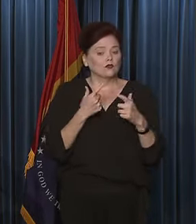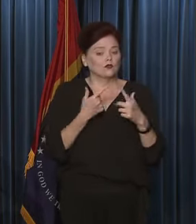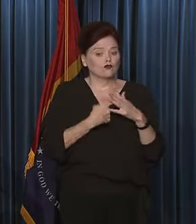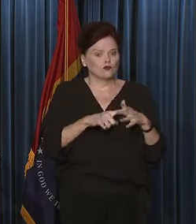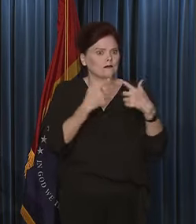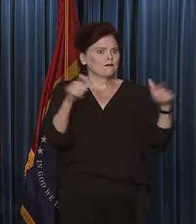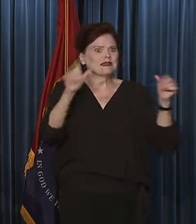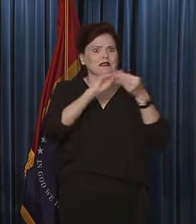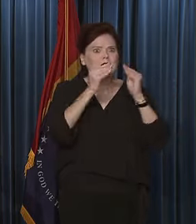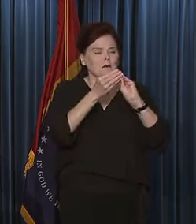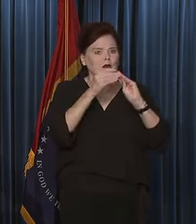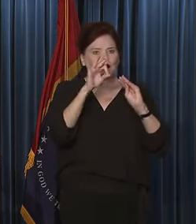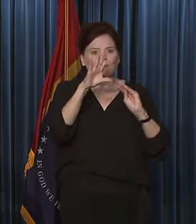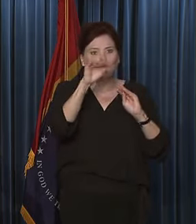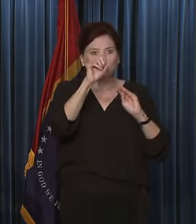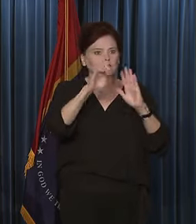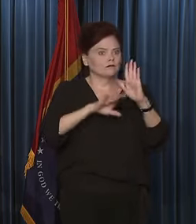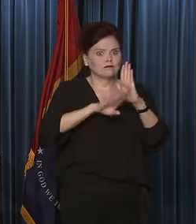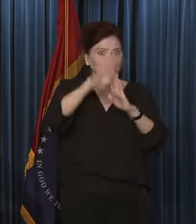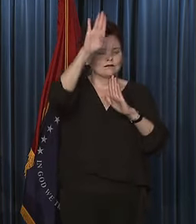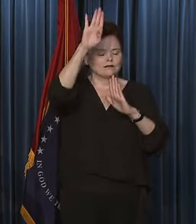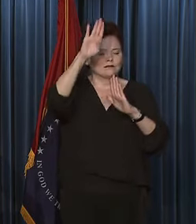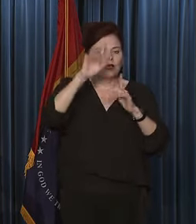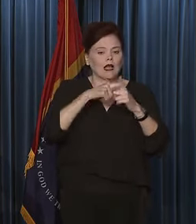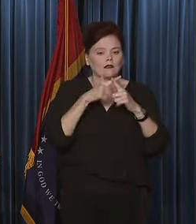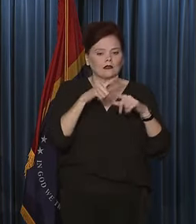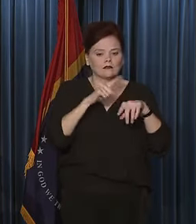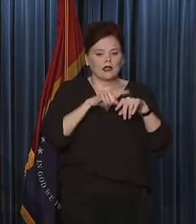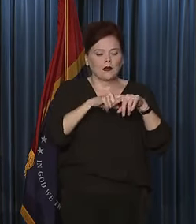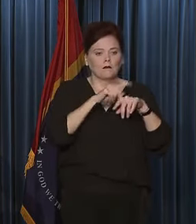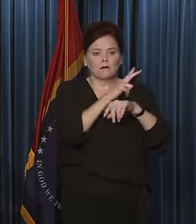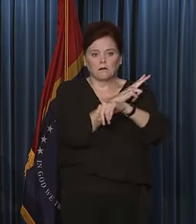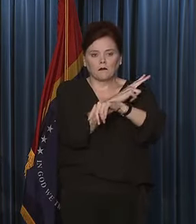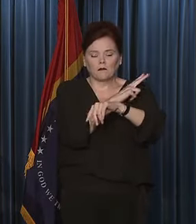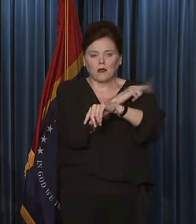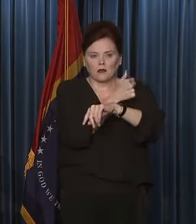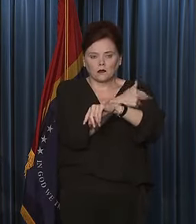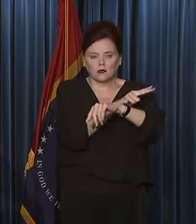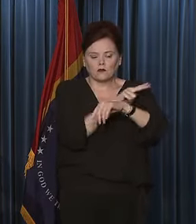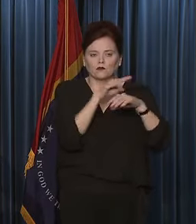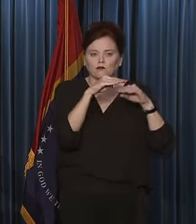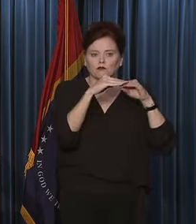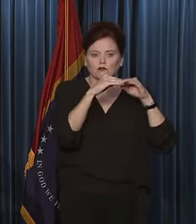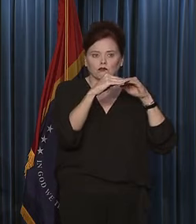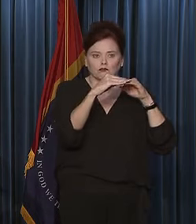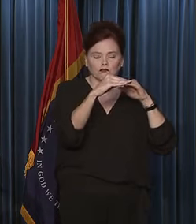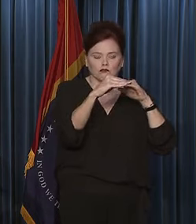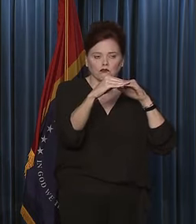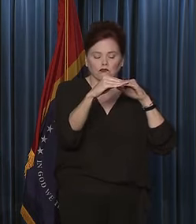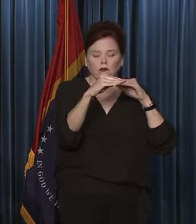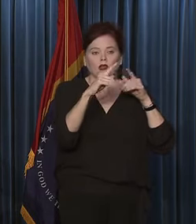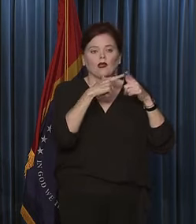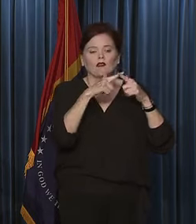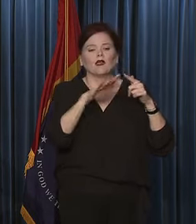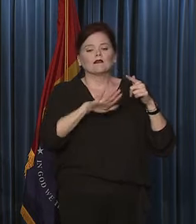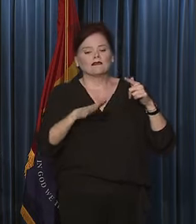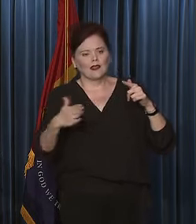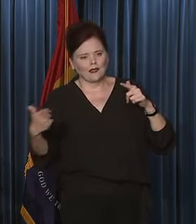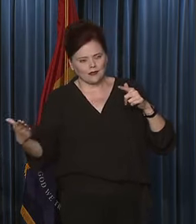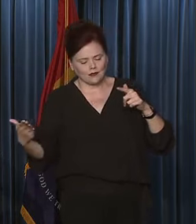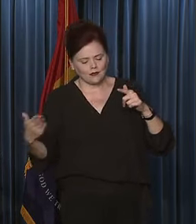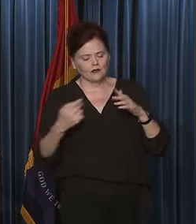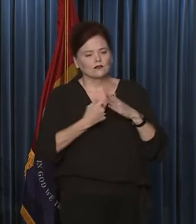number of cases going up, and then over time, hospitalizations lag cases. And then, of course, deaths